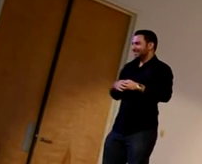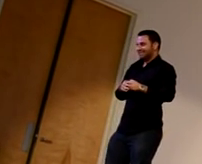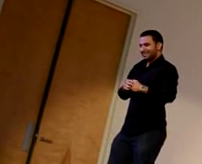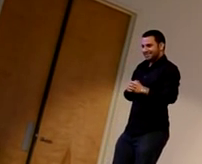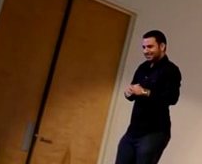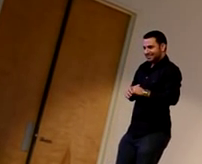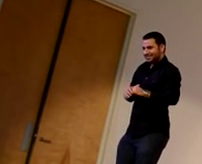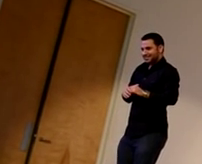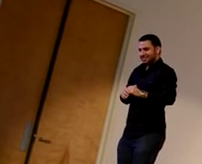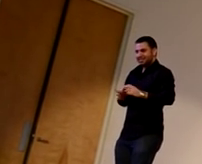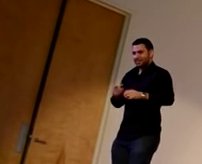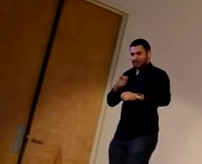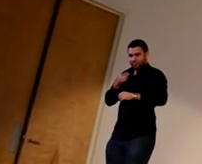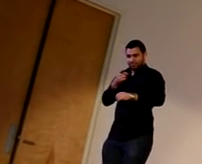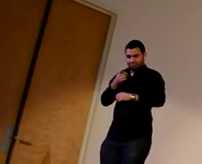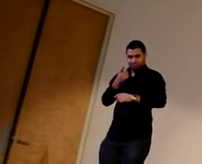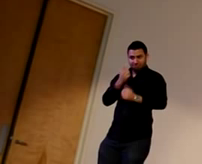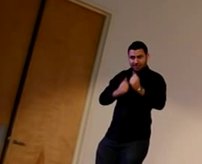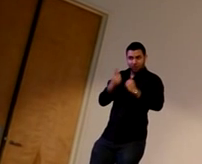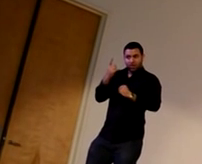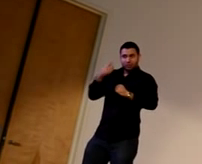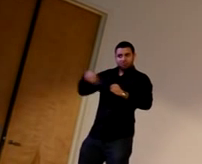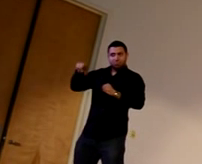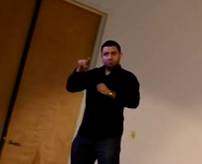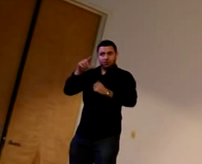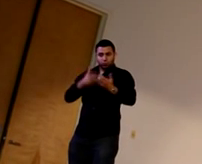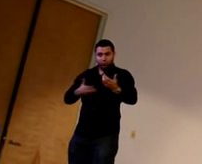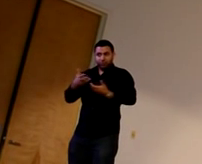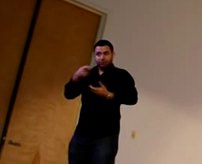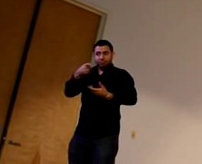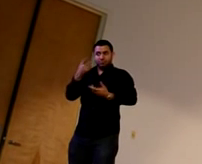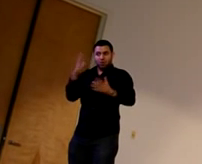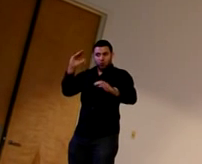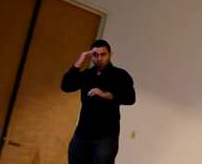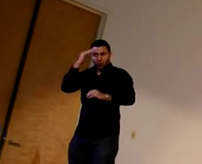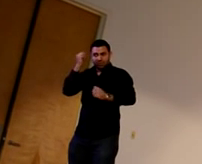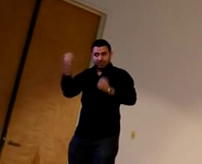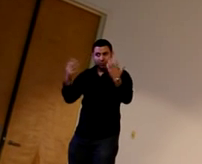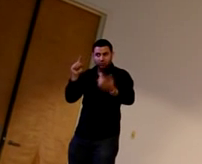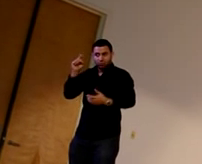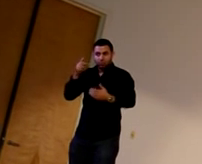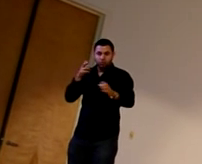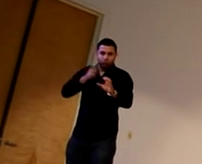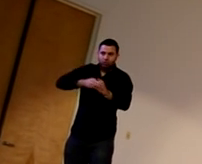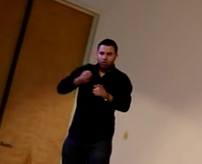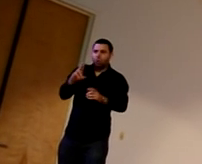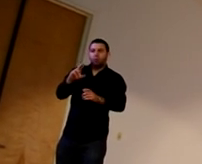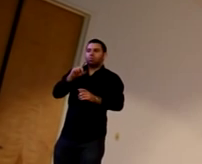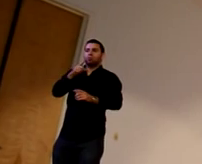did everybody on Switch at birth already know style language when you came on board or did you have you still help them